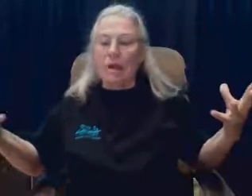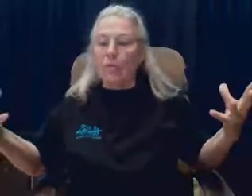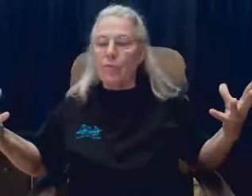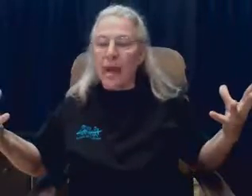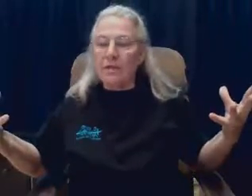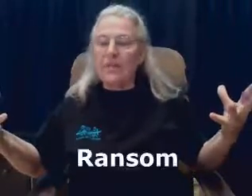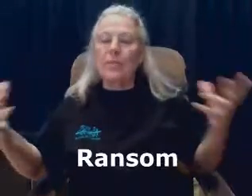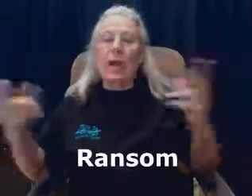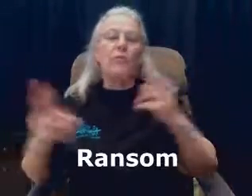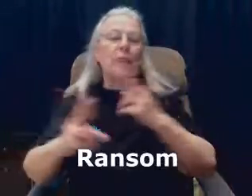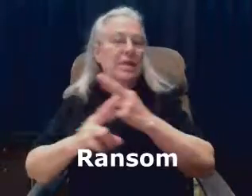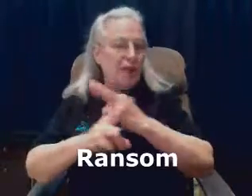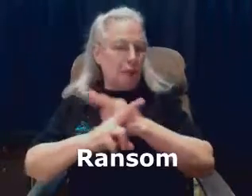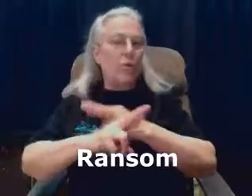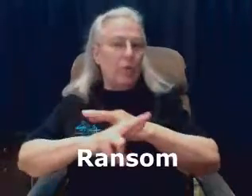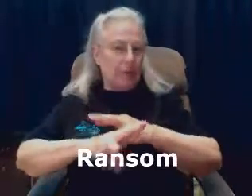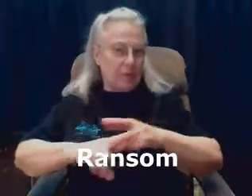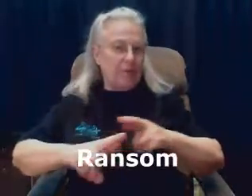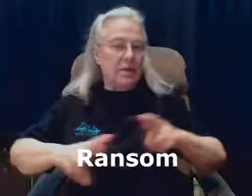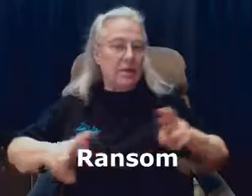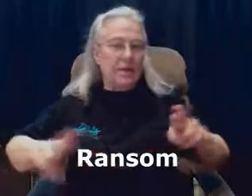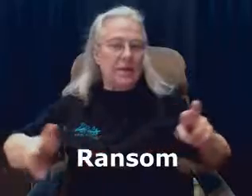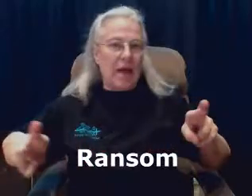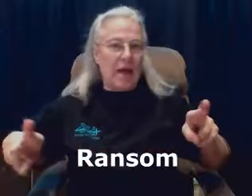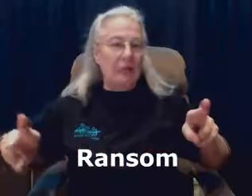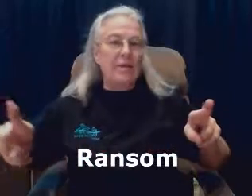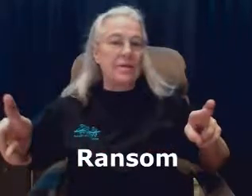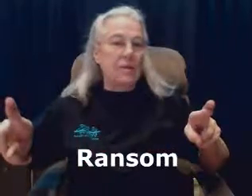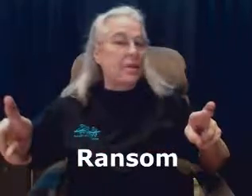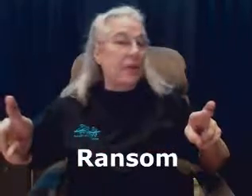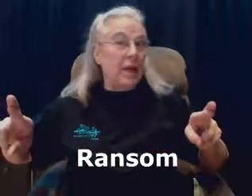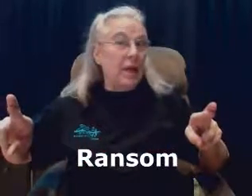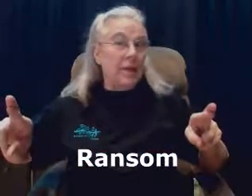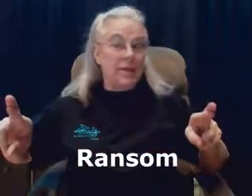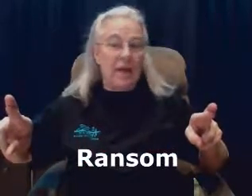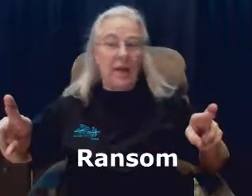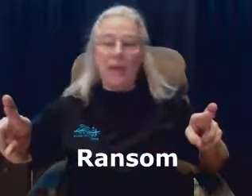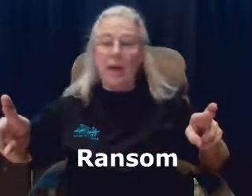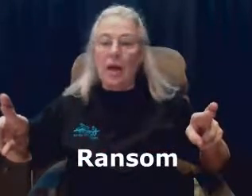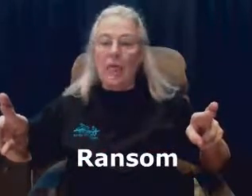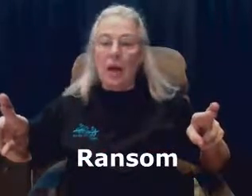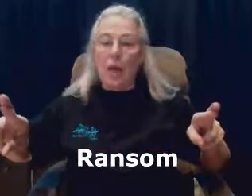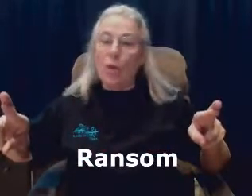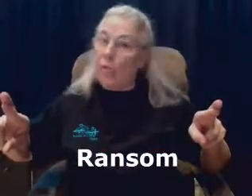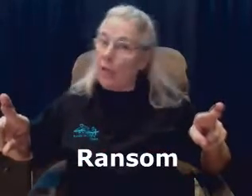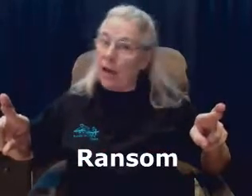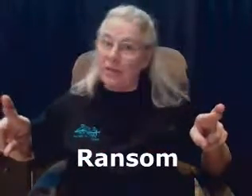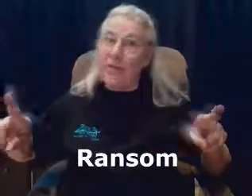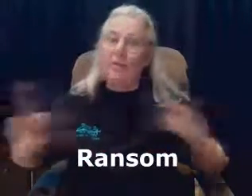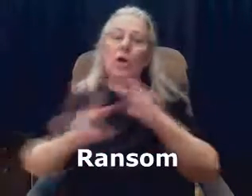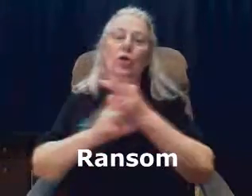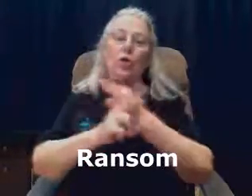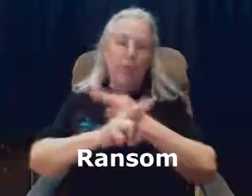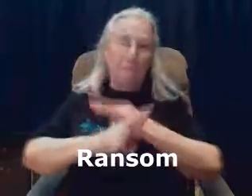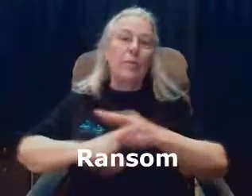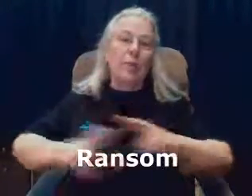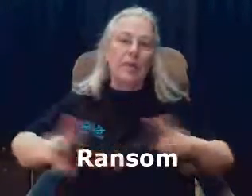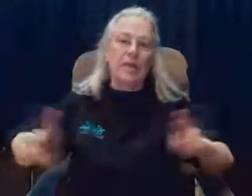Now, ransom and redeemer is exactly the same thing, except that with ransom, you don't have the person